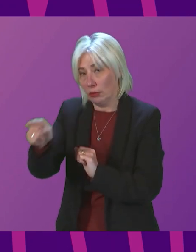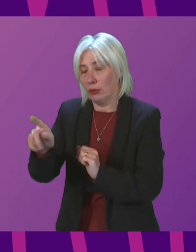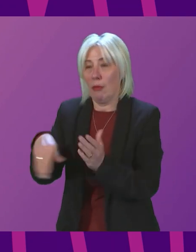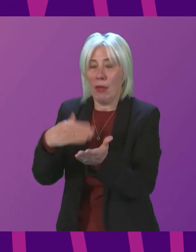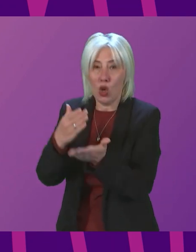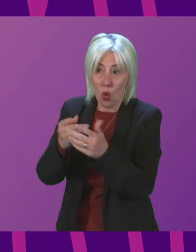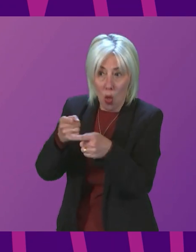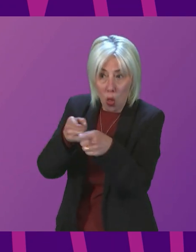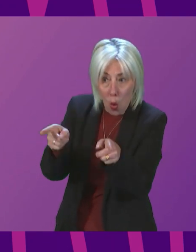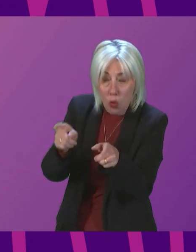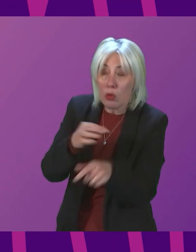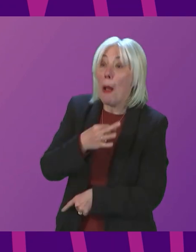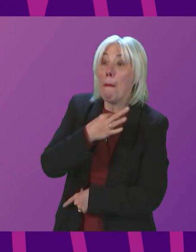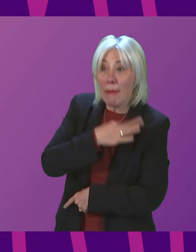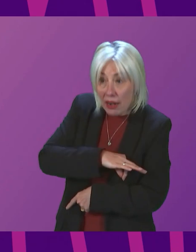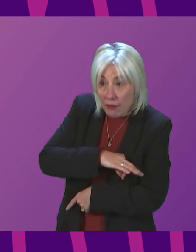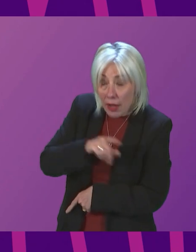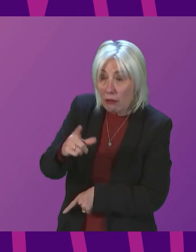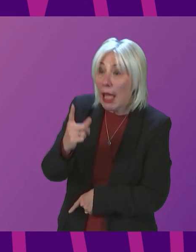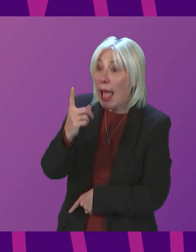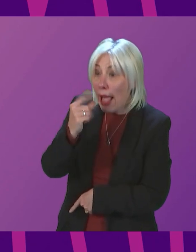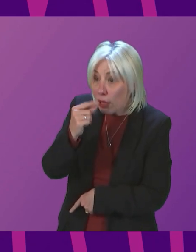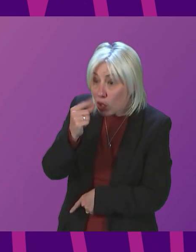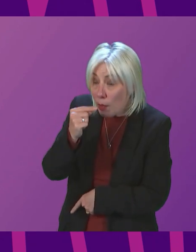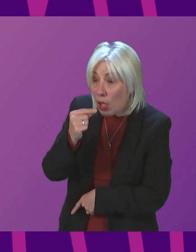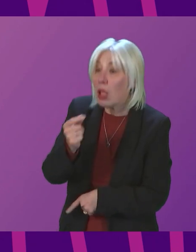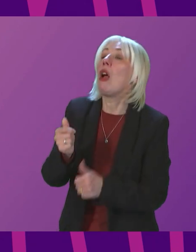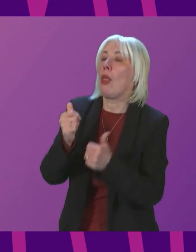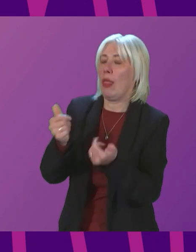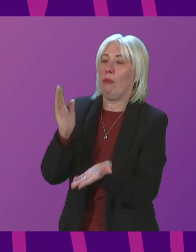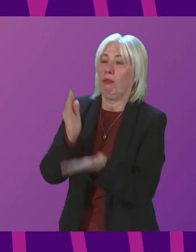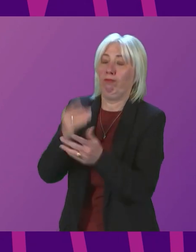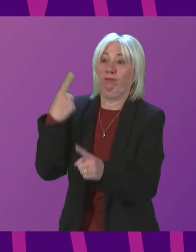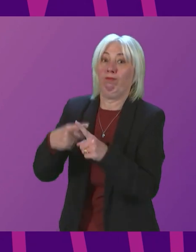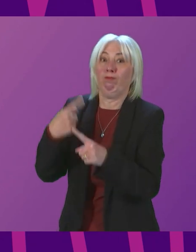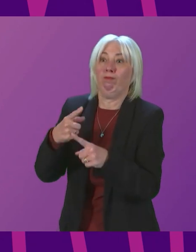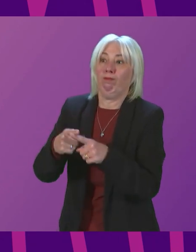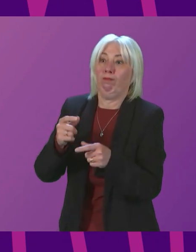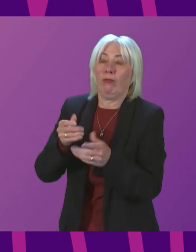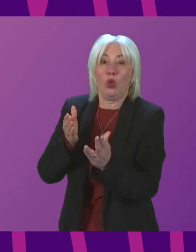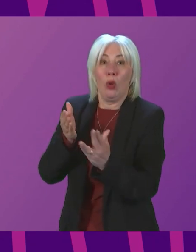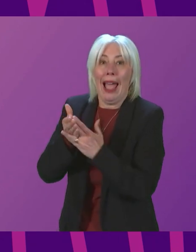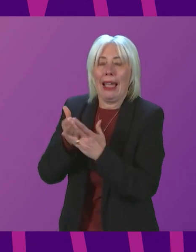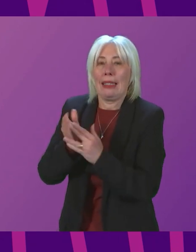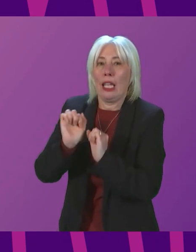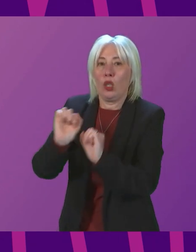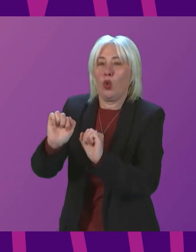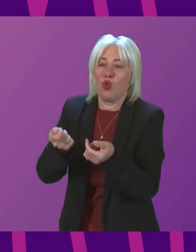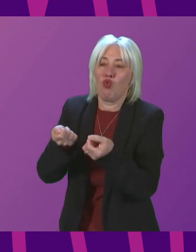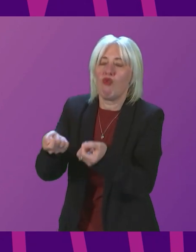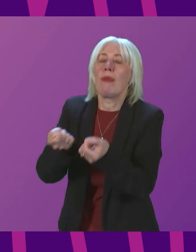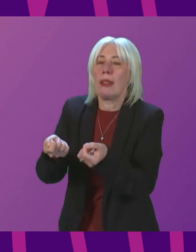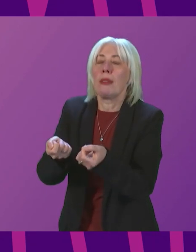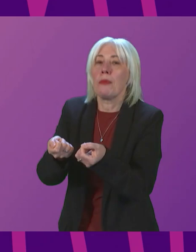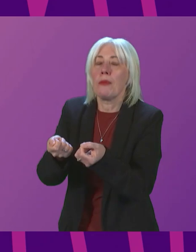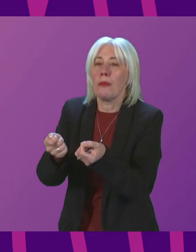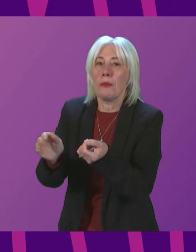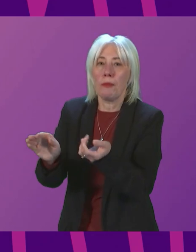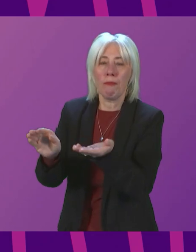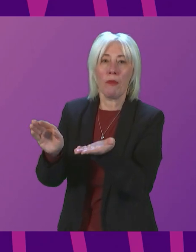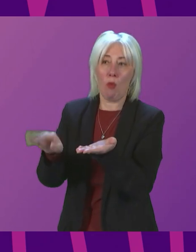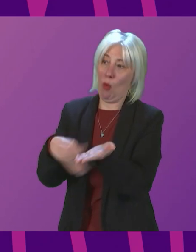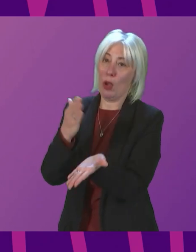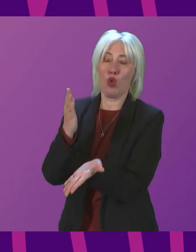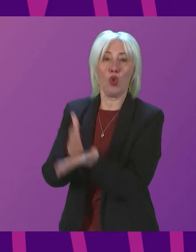those who would benefit and are eligible for antivirals get speedy access to that treatment, and we will continue to